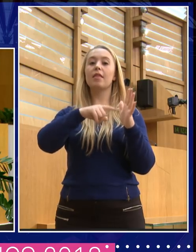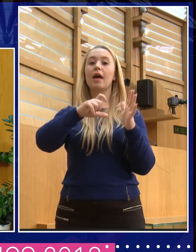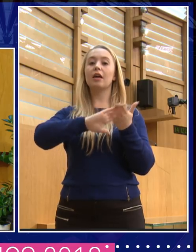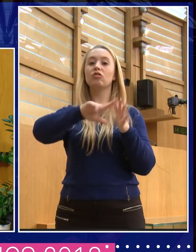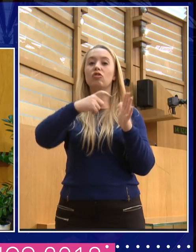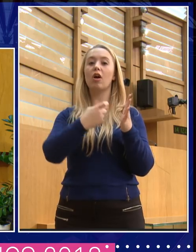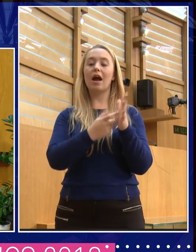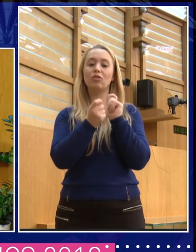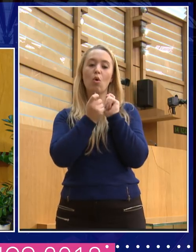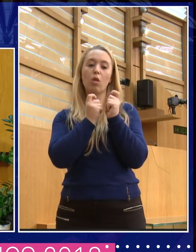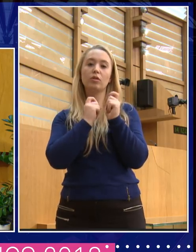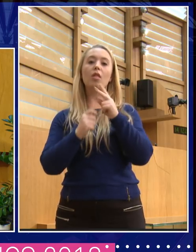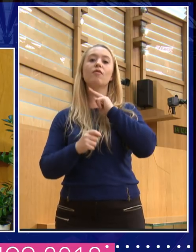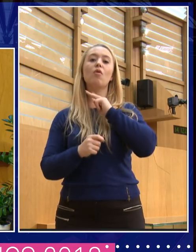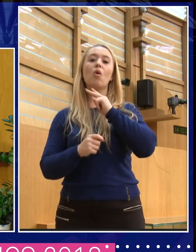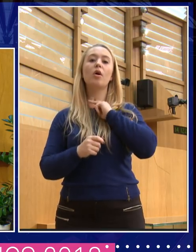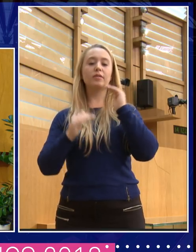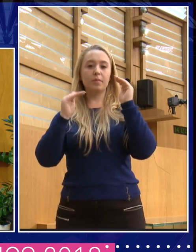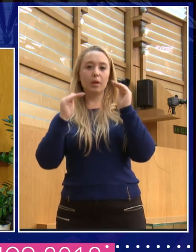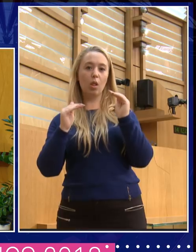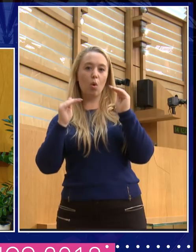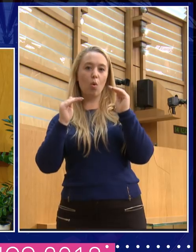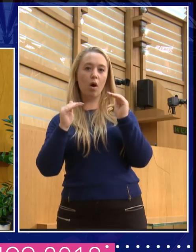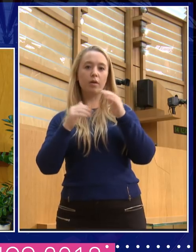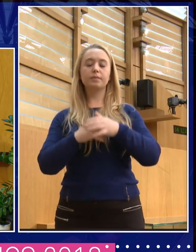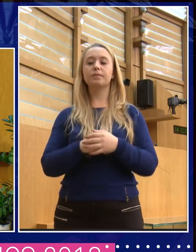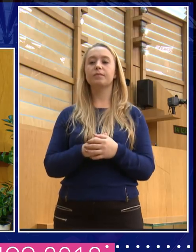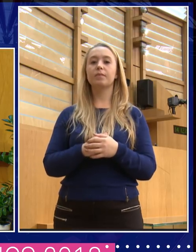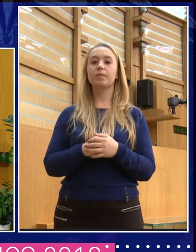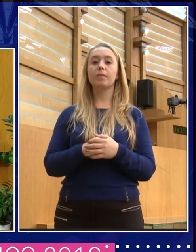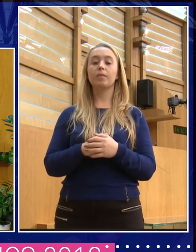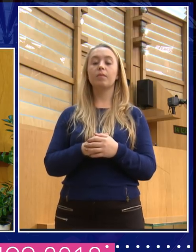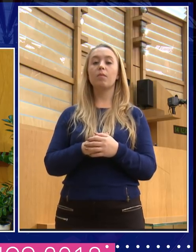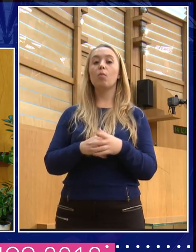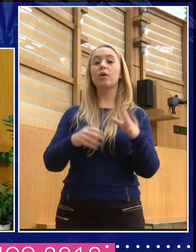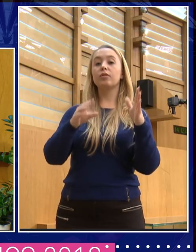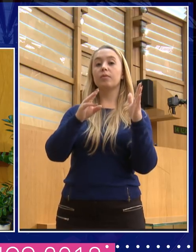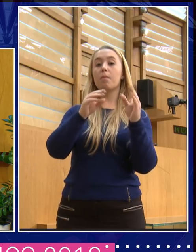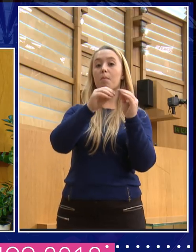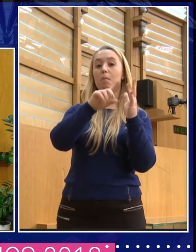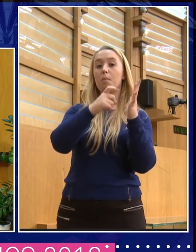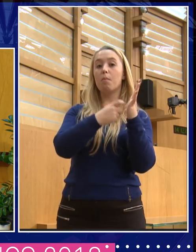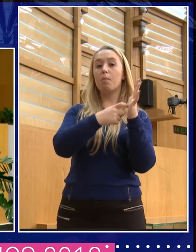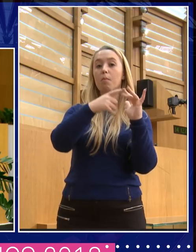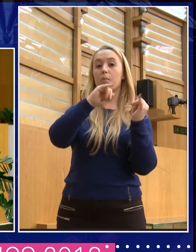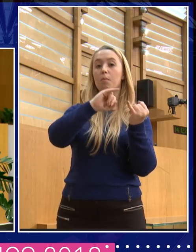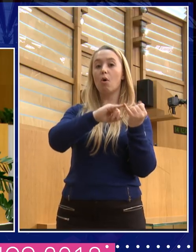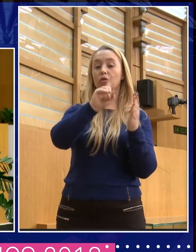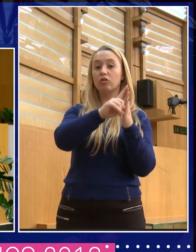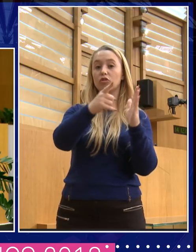Abbott received, compared to the treatment that Boris Johnson received at apparent gaffes. Yes. When you start to look